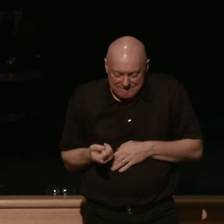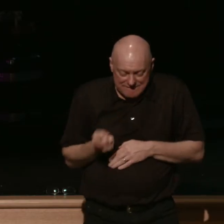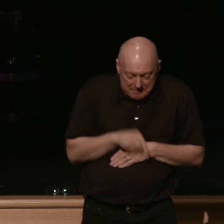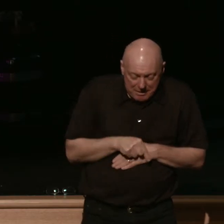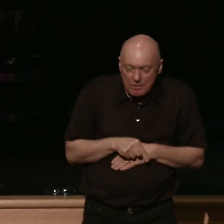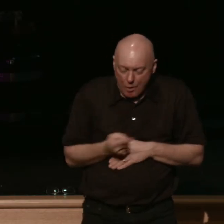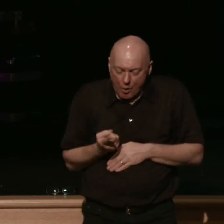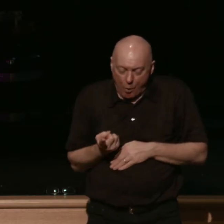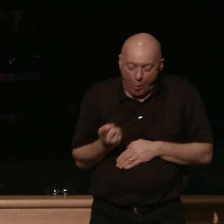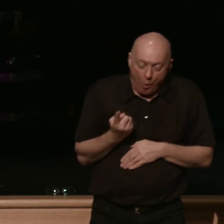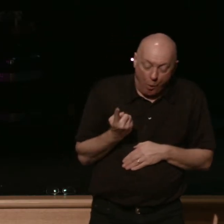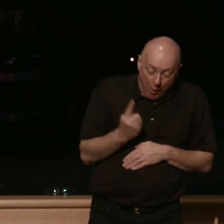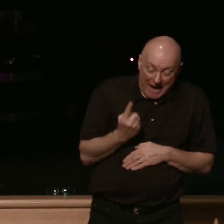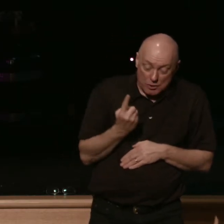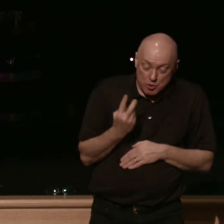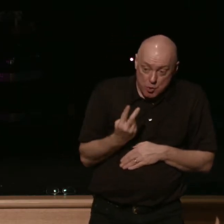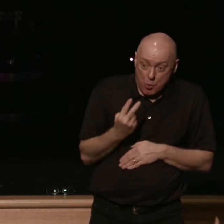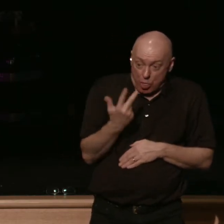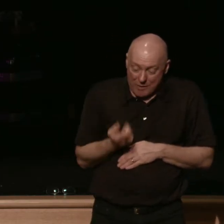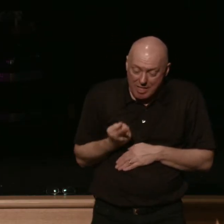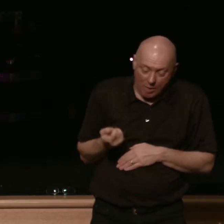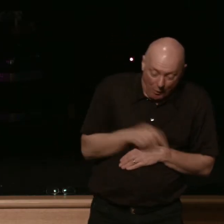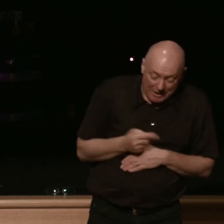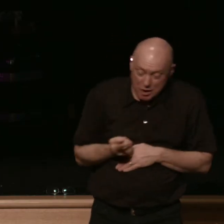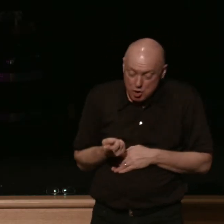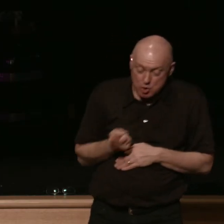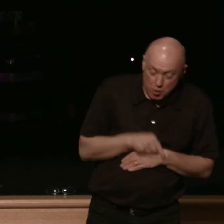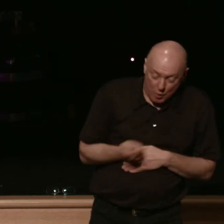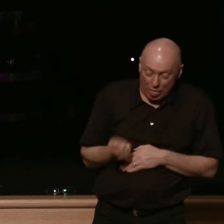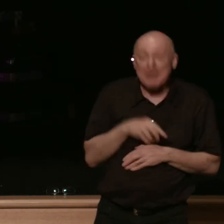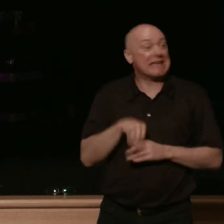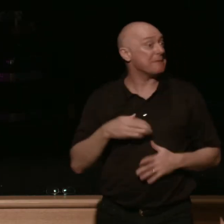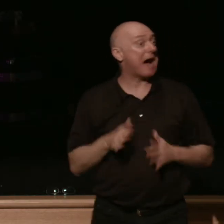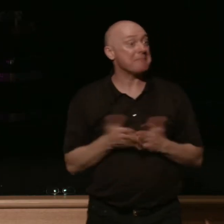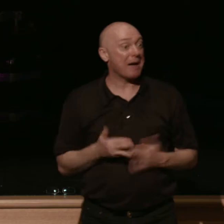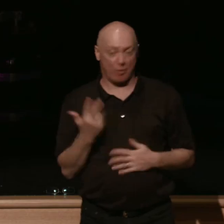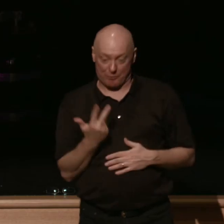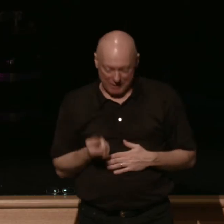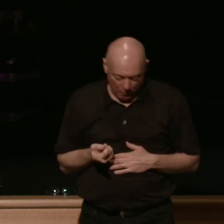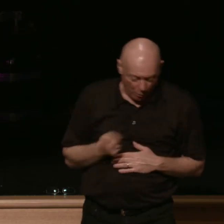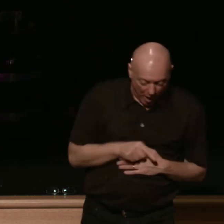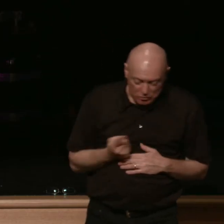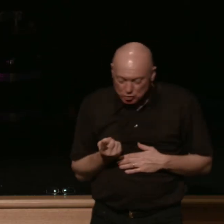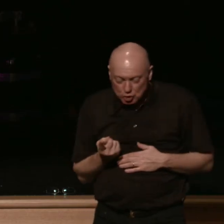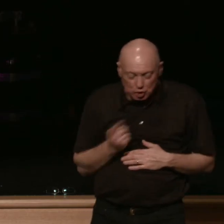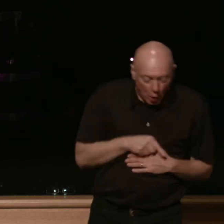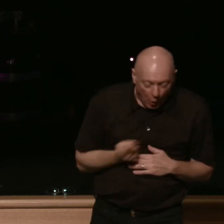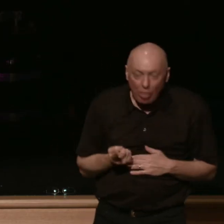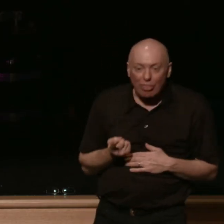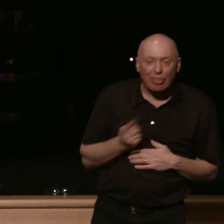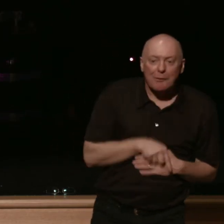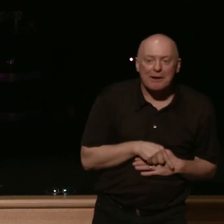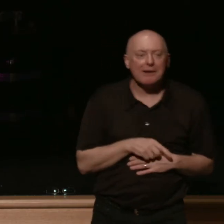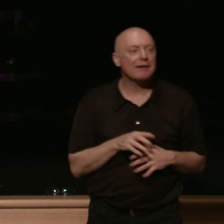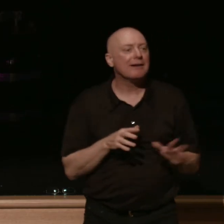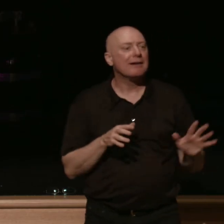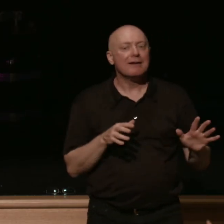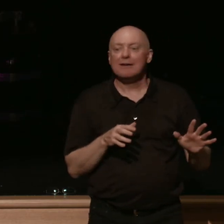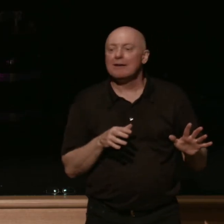two three with me three in my bible okay that should walk you probably unless you have a study bible that walks you right